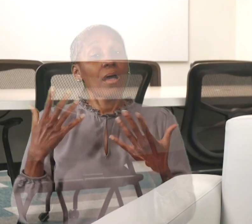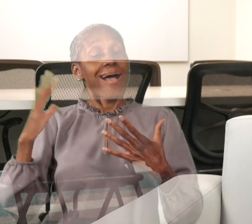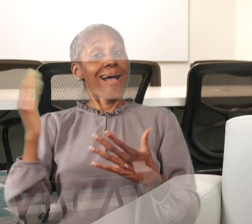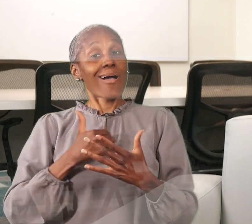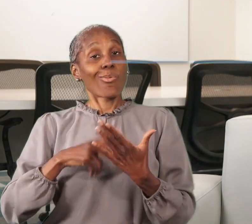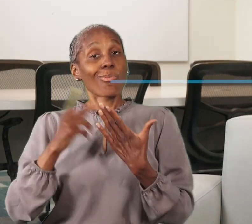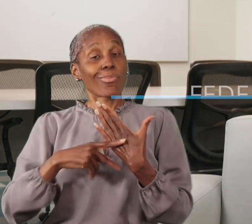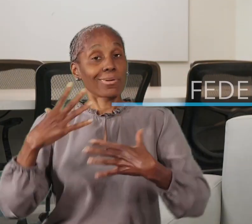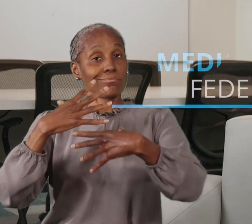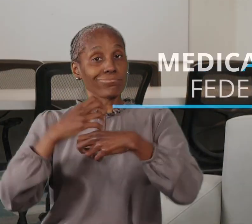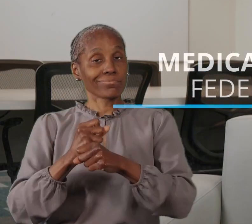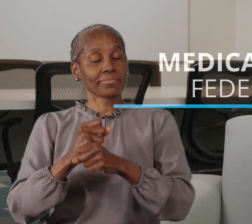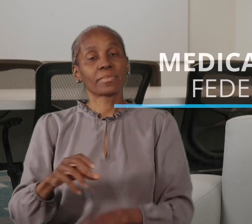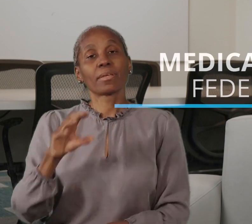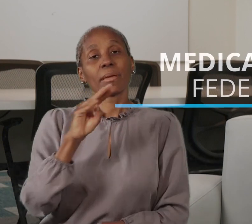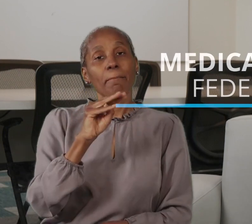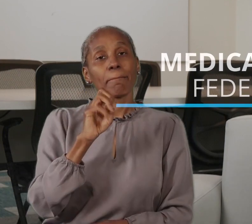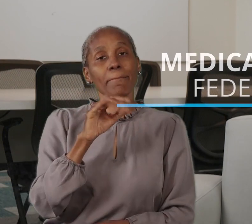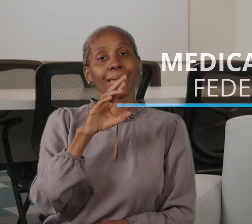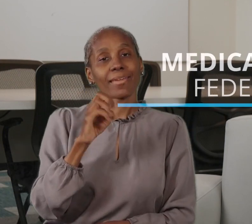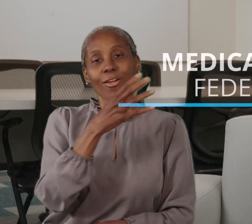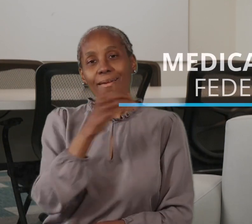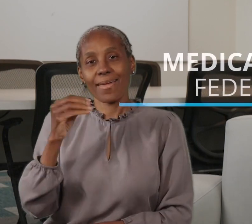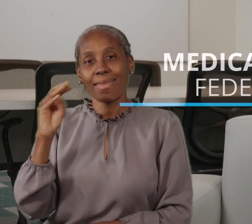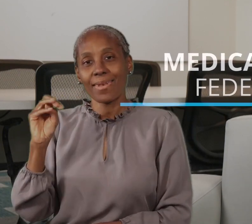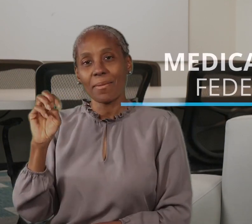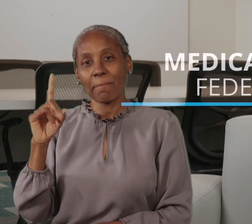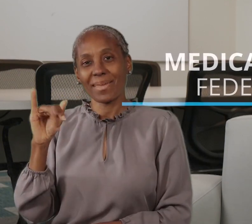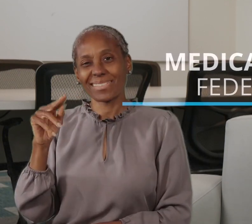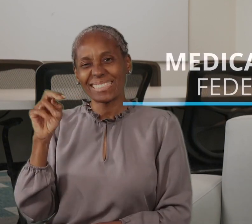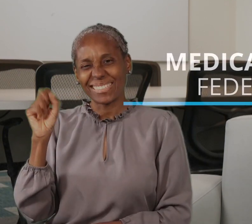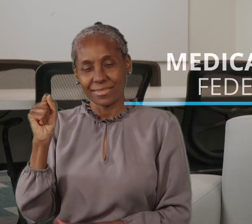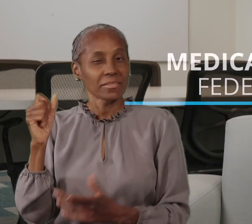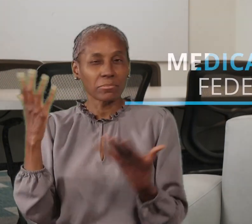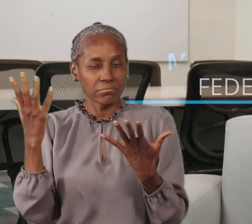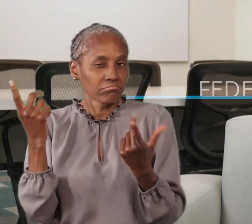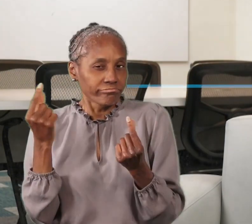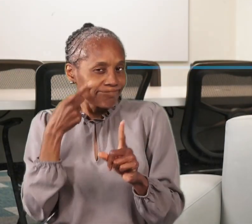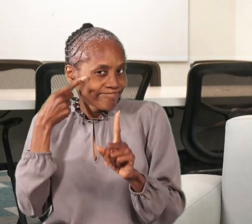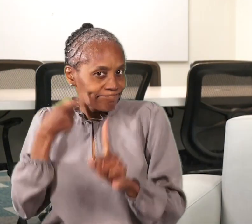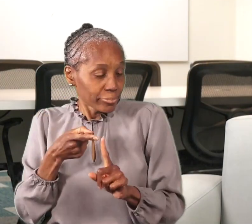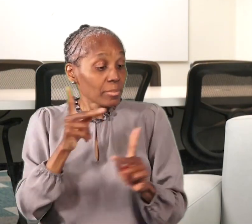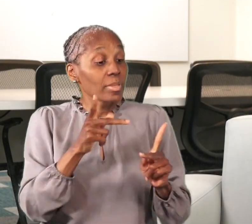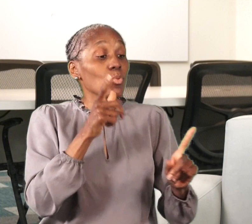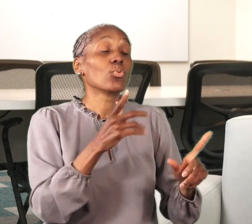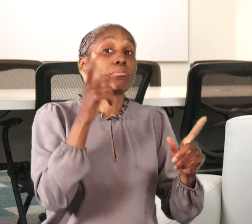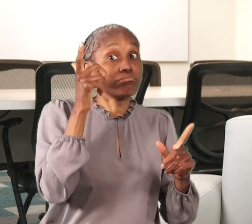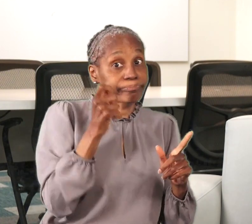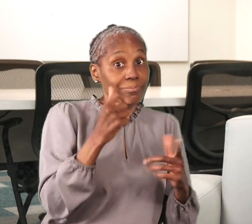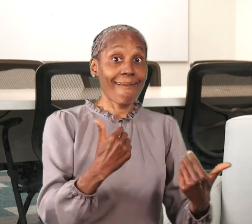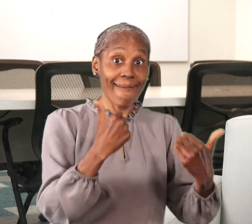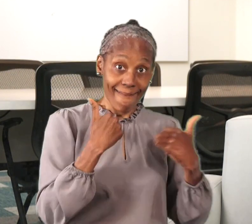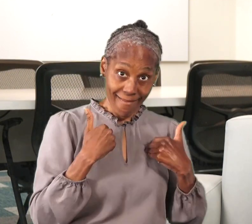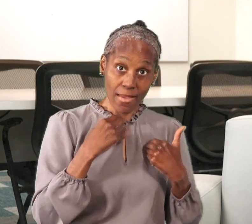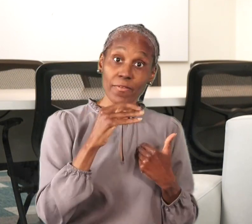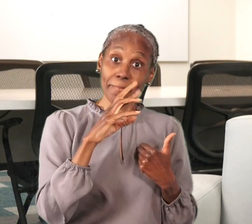We just simply call our program Medicare & Medicines. That's actually the focus. We help people who are on Medicare,